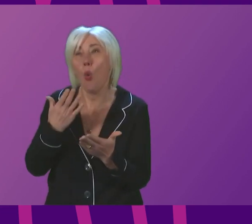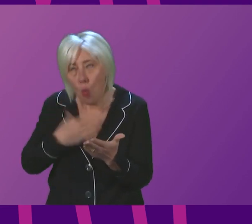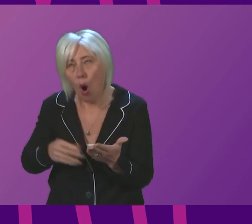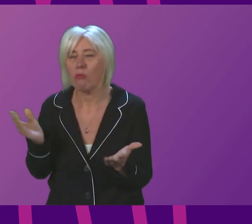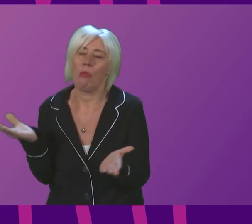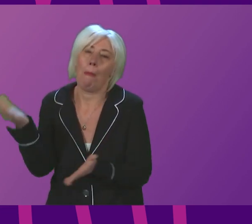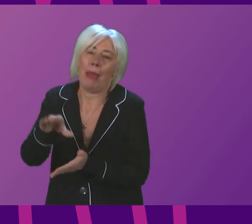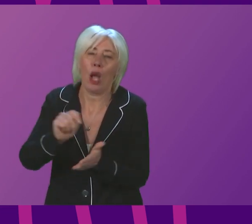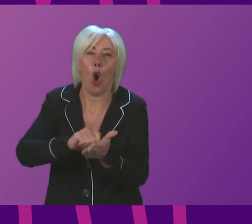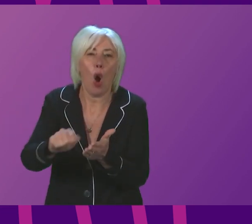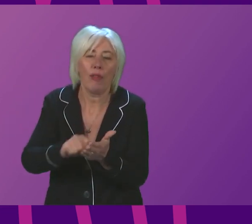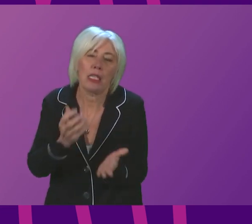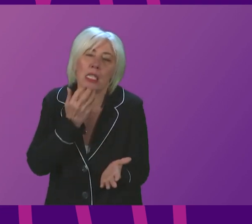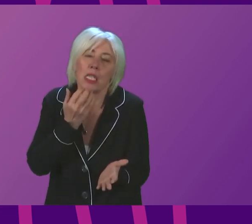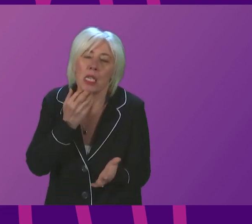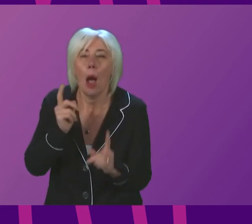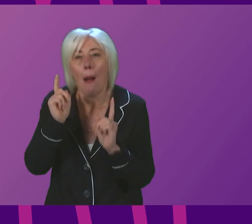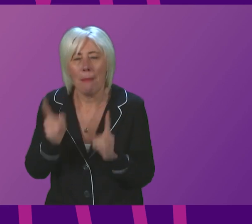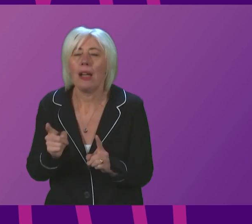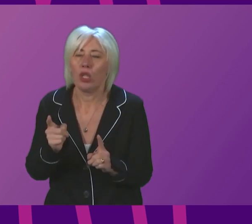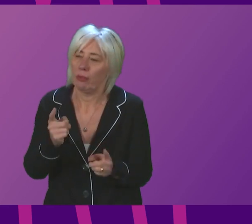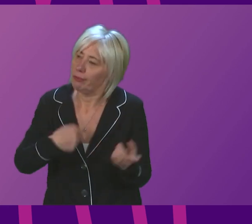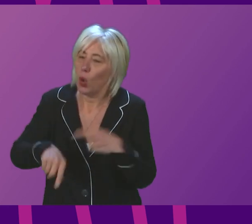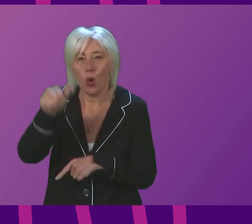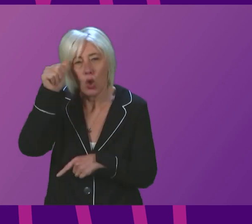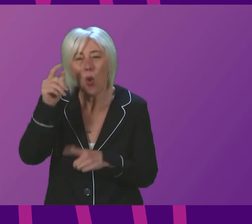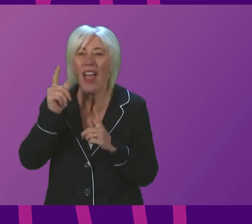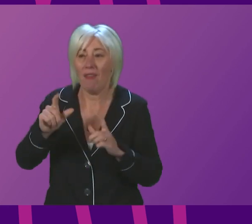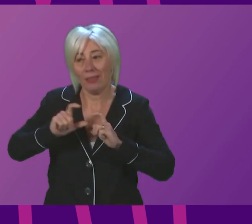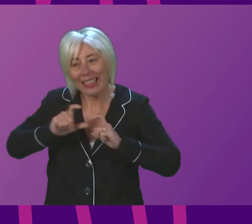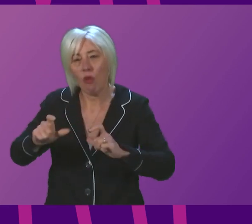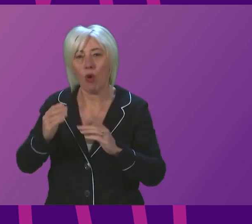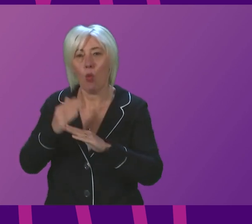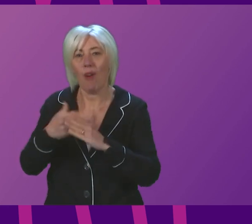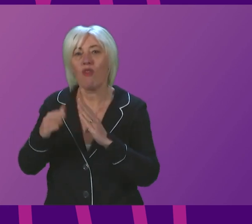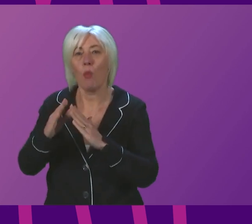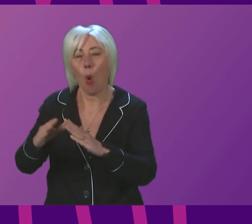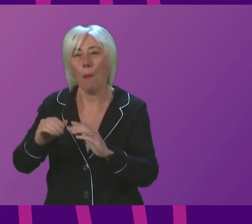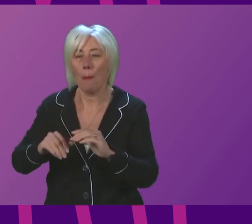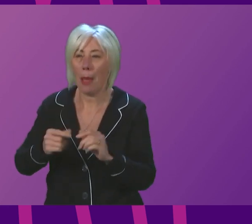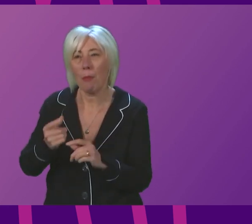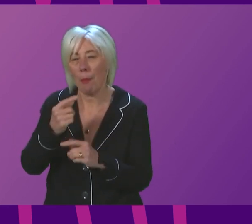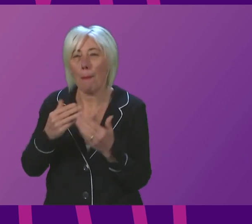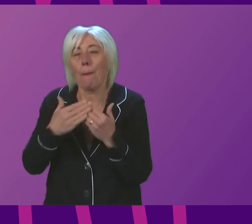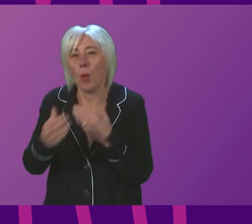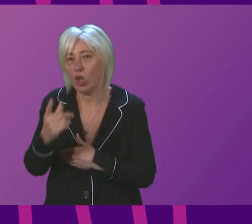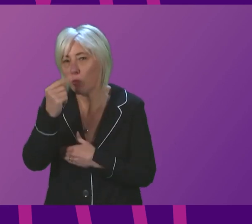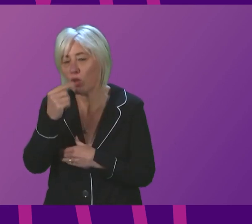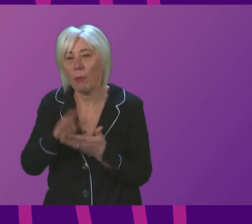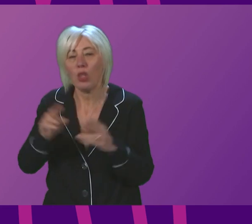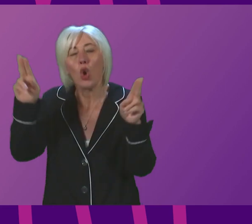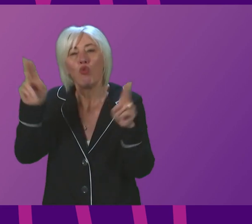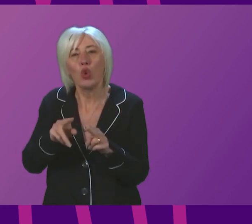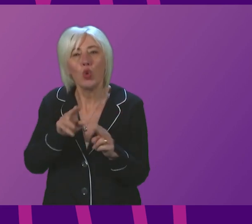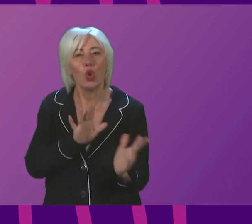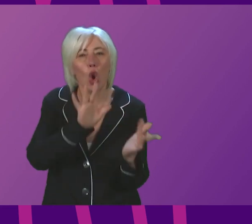the office. But we know that maximising home working and therefore reducing some of the contacts that go